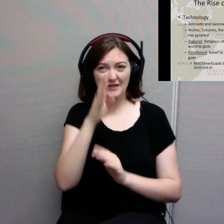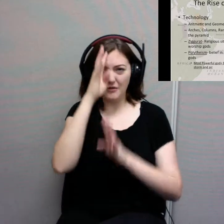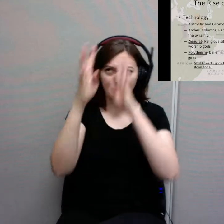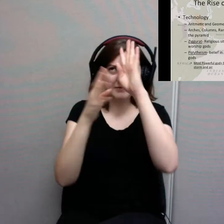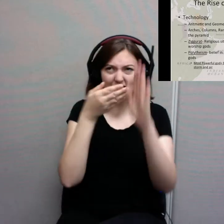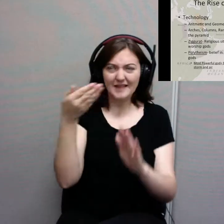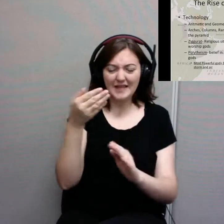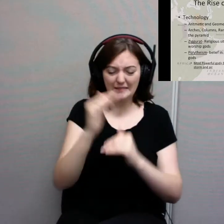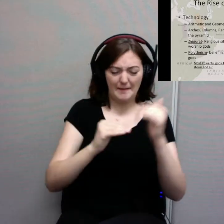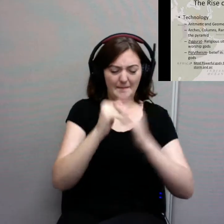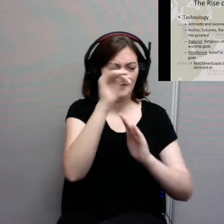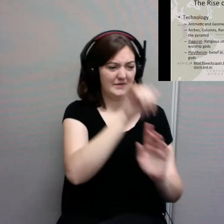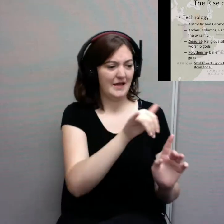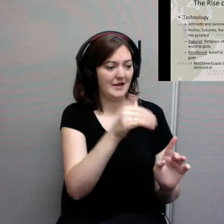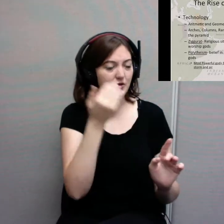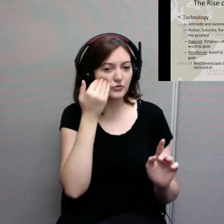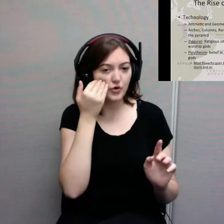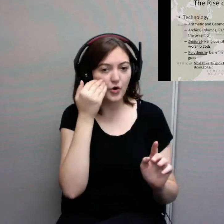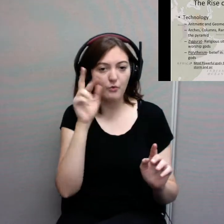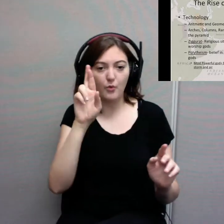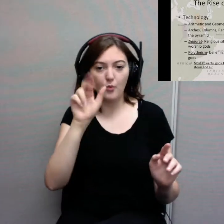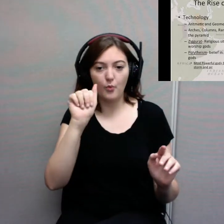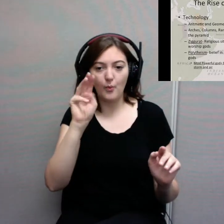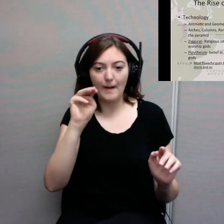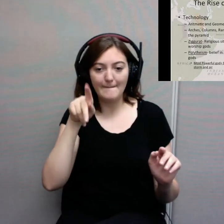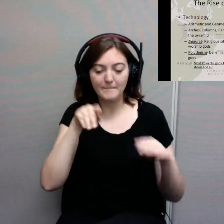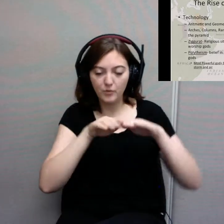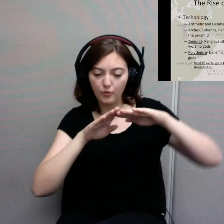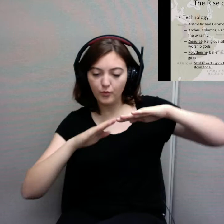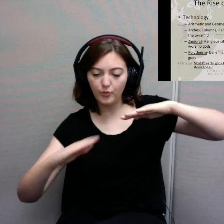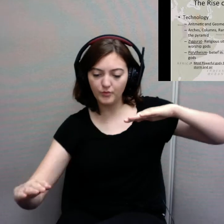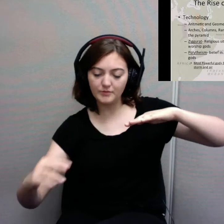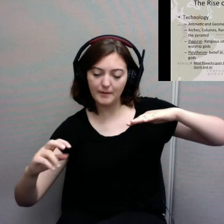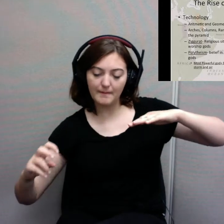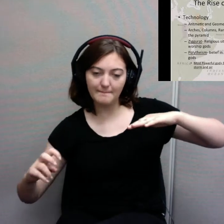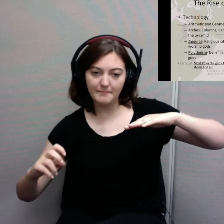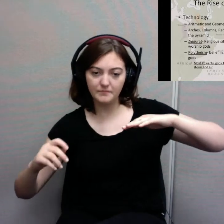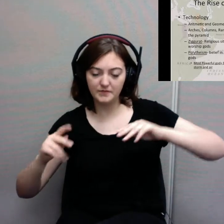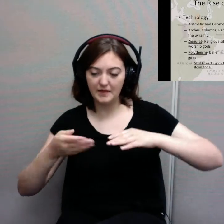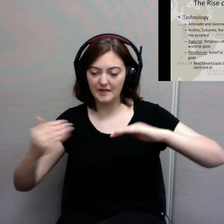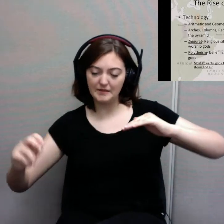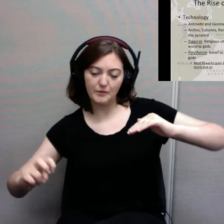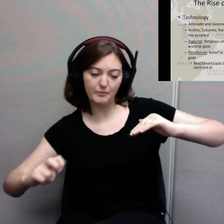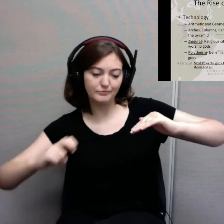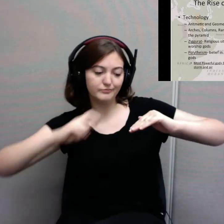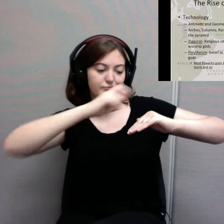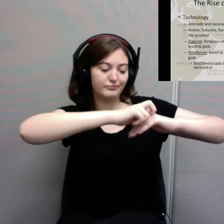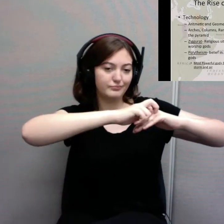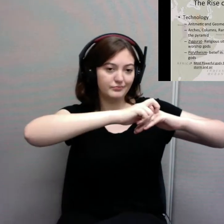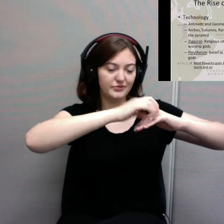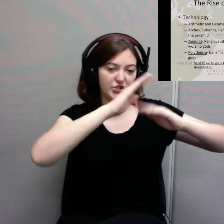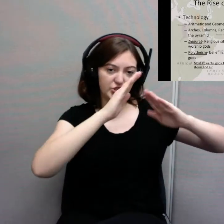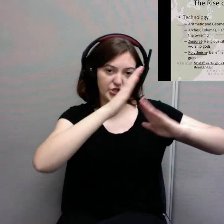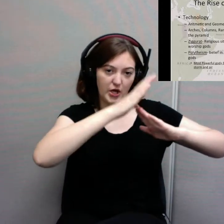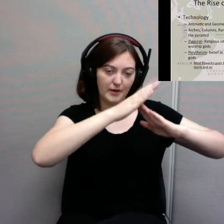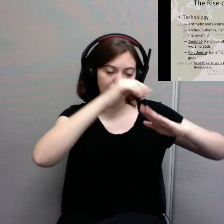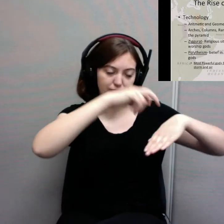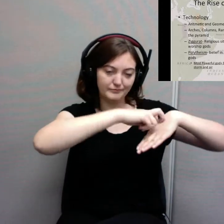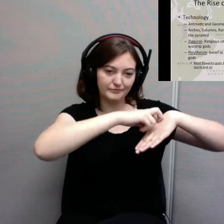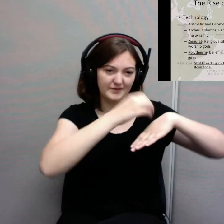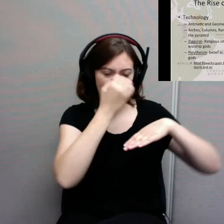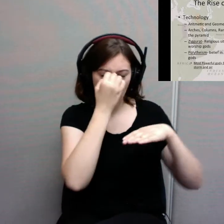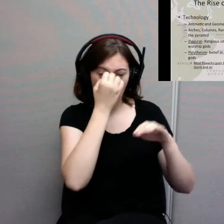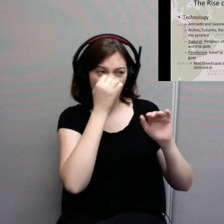those materials to be built. And it's interesting that these large structures, which would take years to build, and